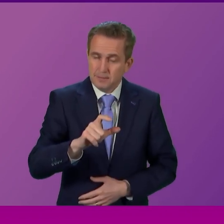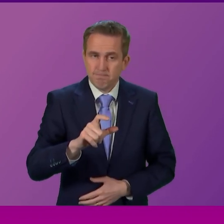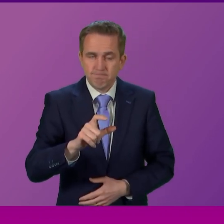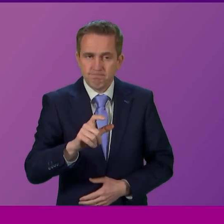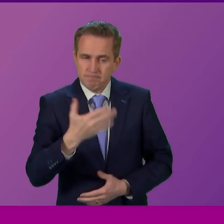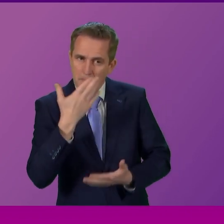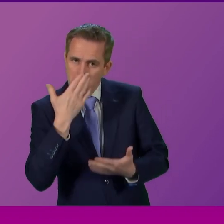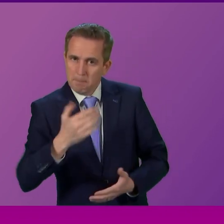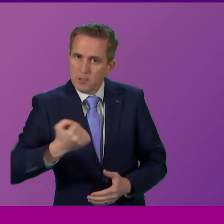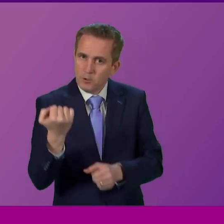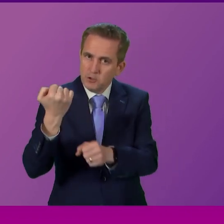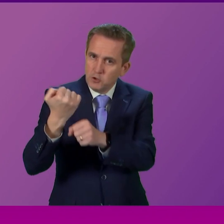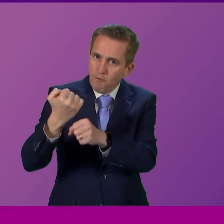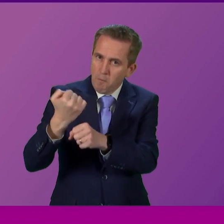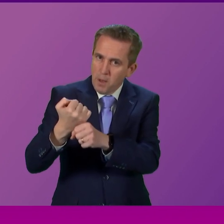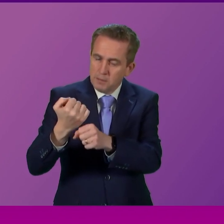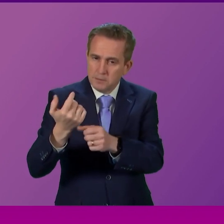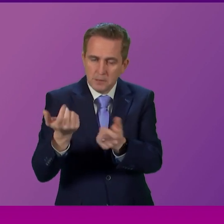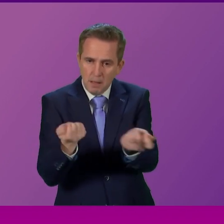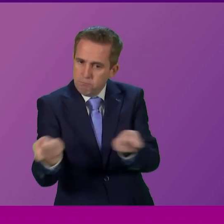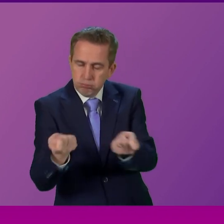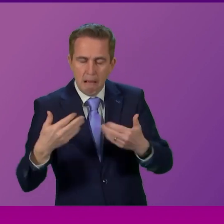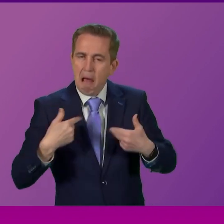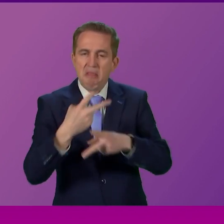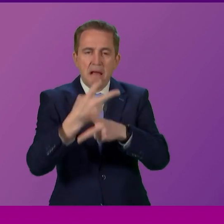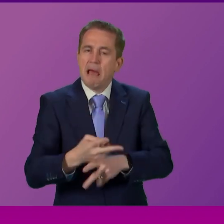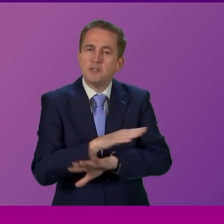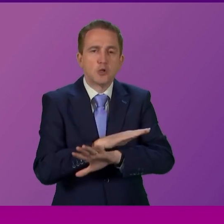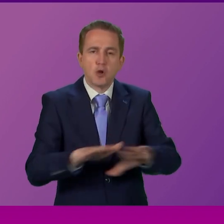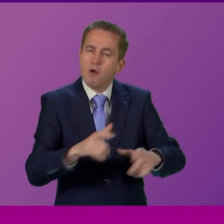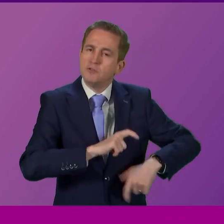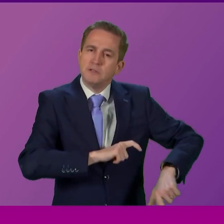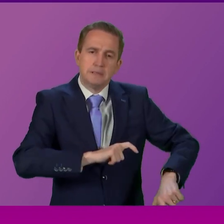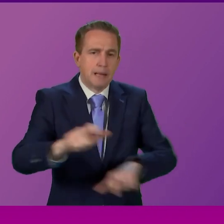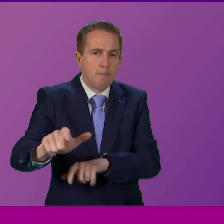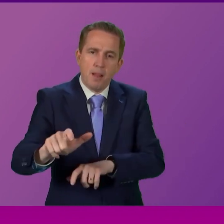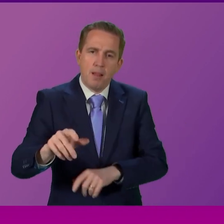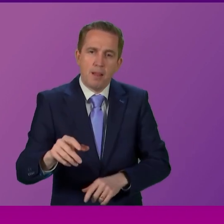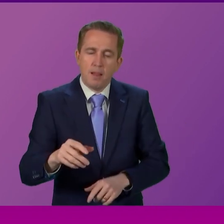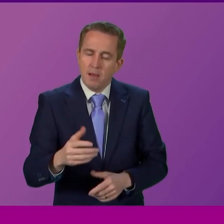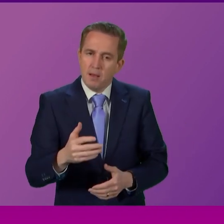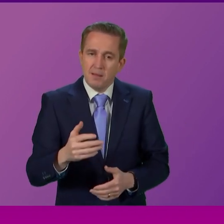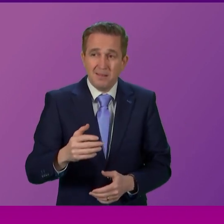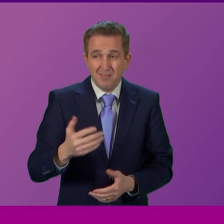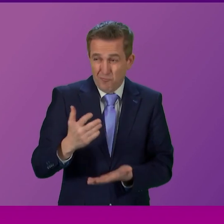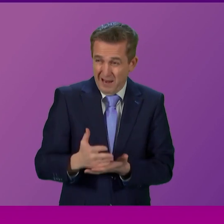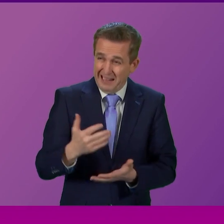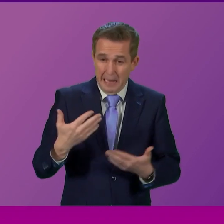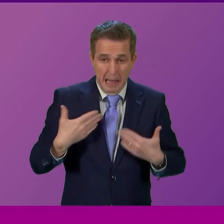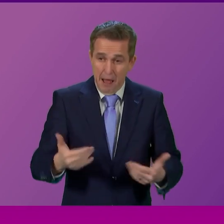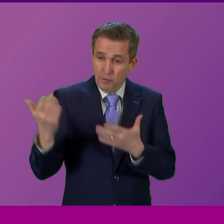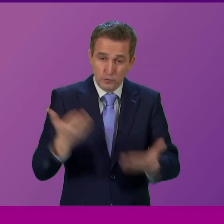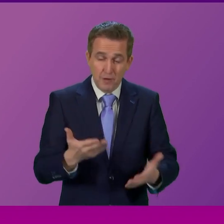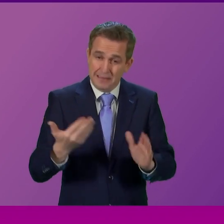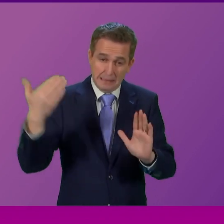that the Scottish Government are taking the health care in Scotland is unsustainable and that the Scottish Government are just managing the decline of our health service and Covid